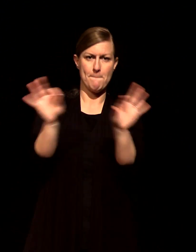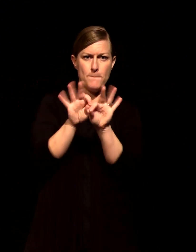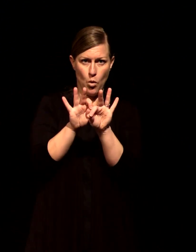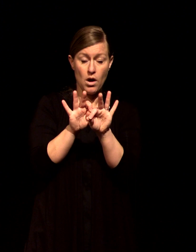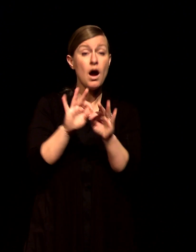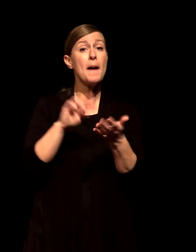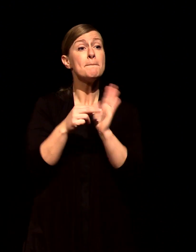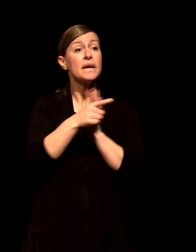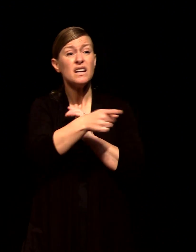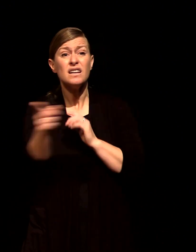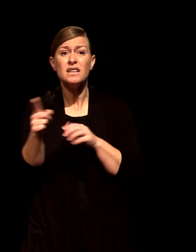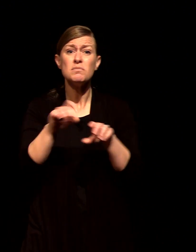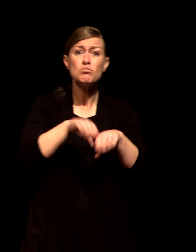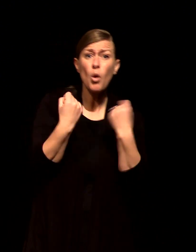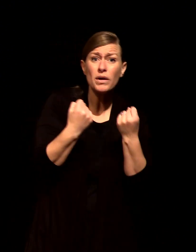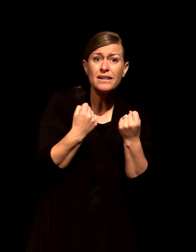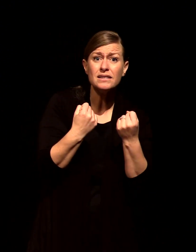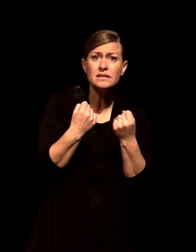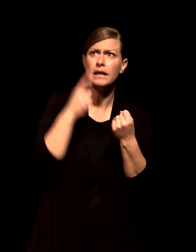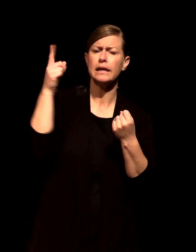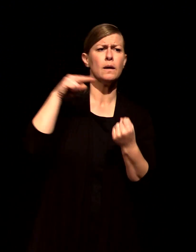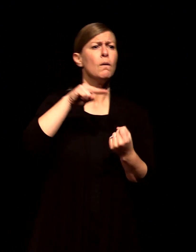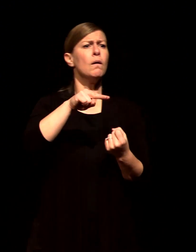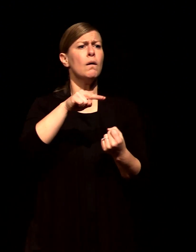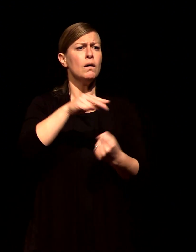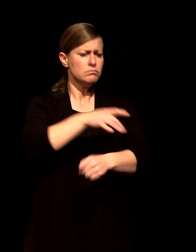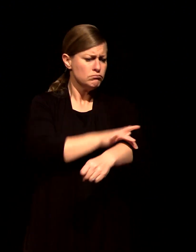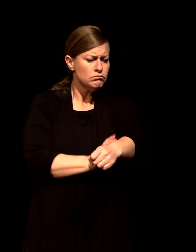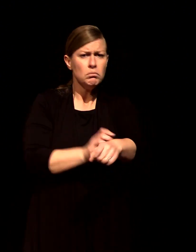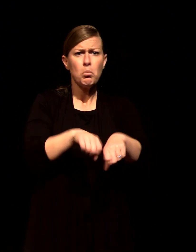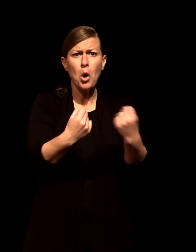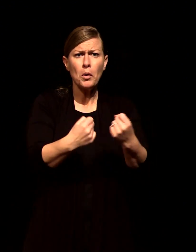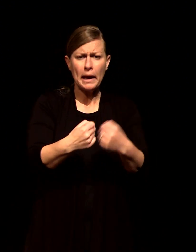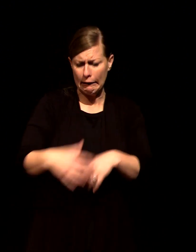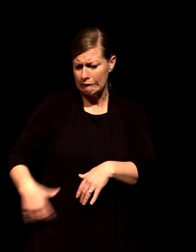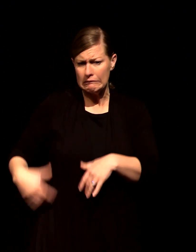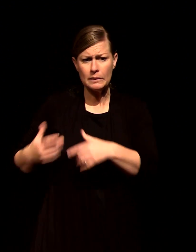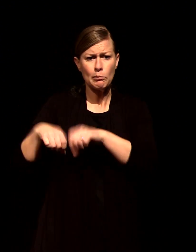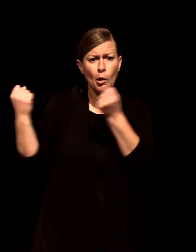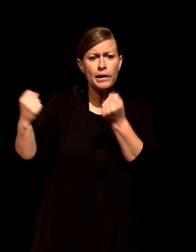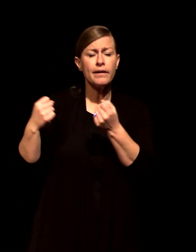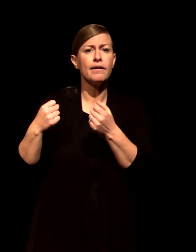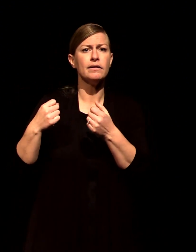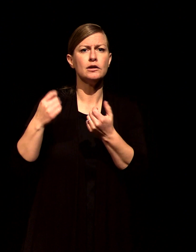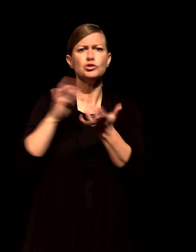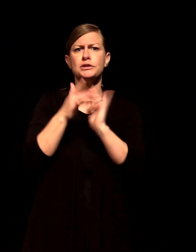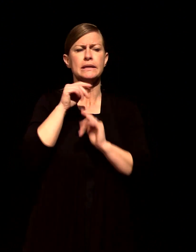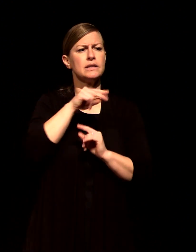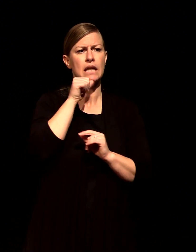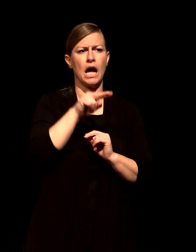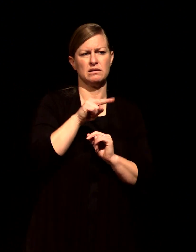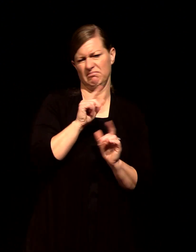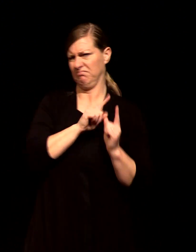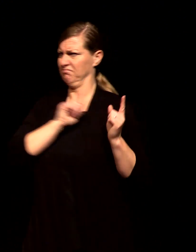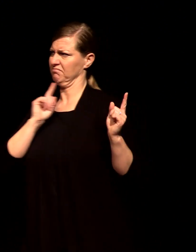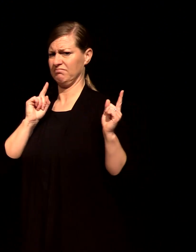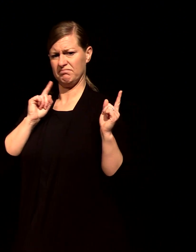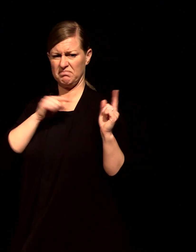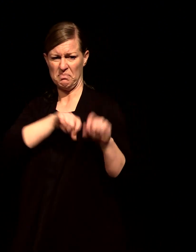Jesus sees our brokenness his natural instinct is not to shy away from it when we